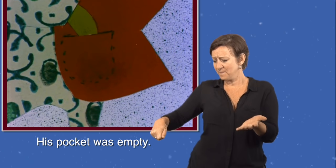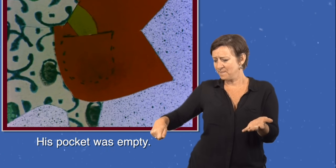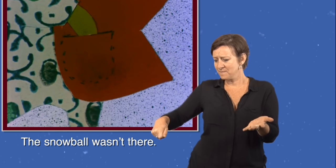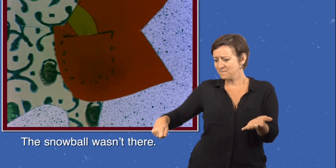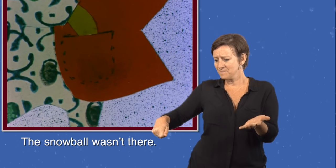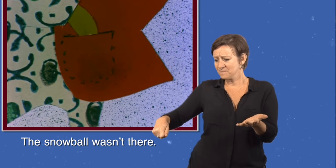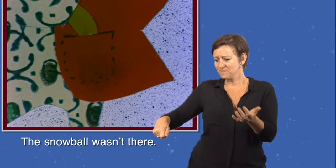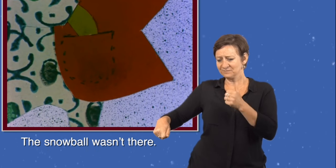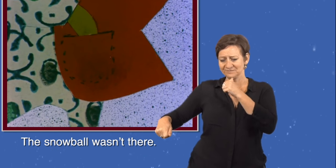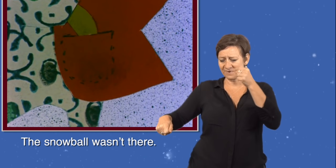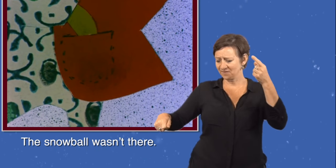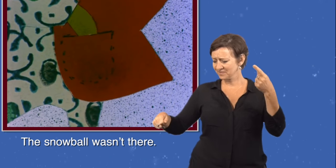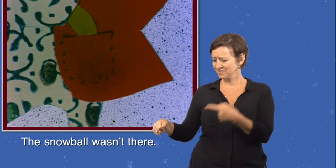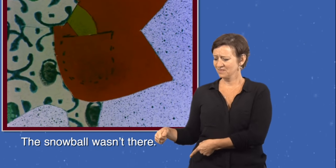The snowball wasn't there.